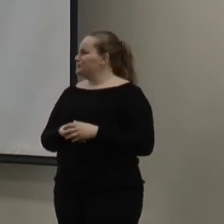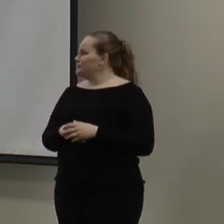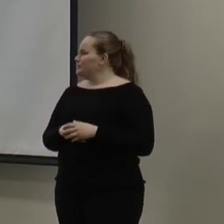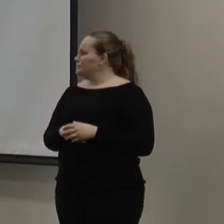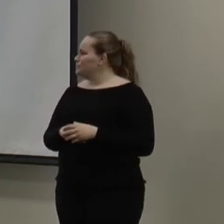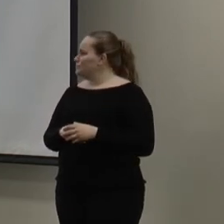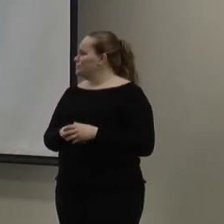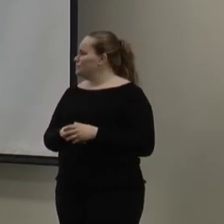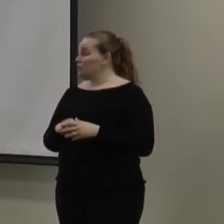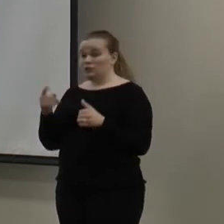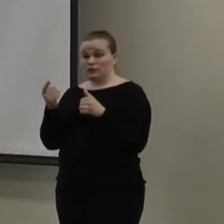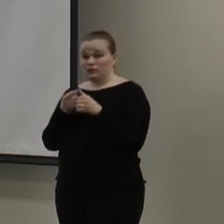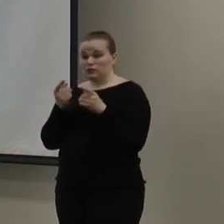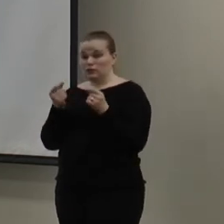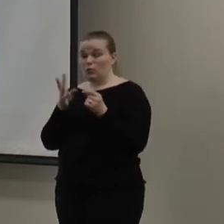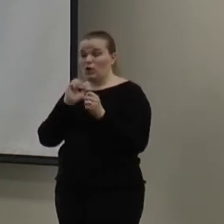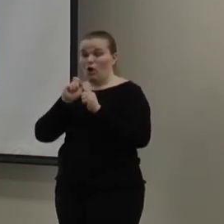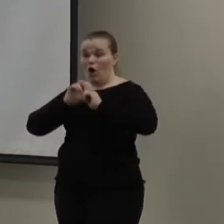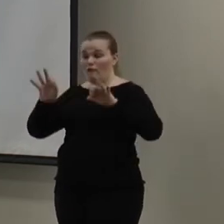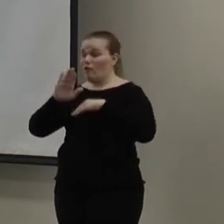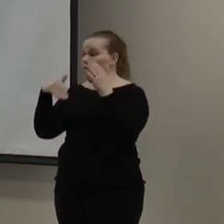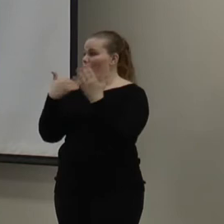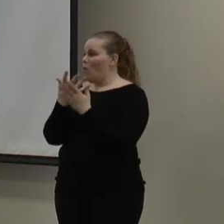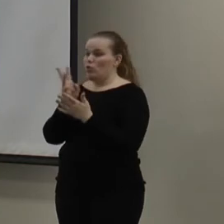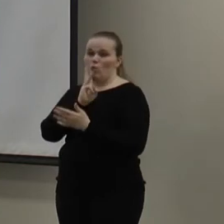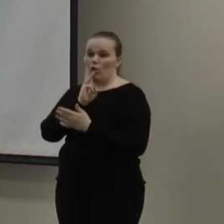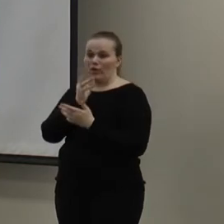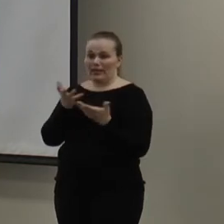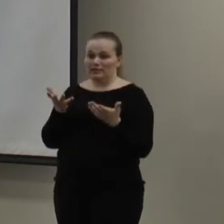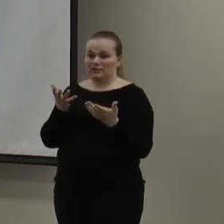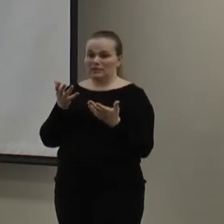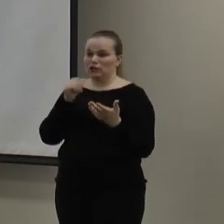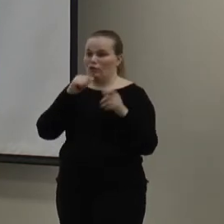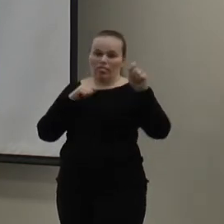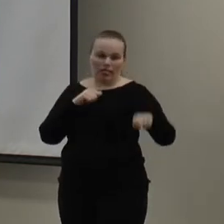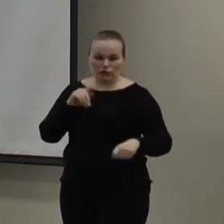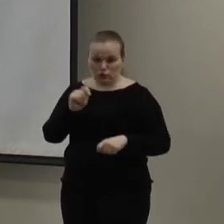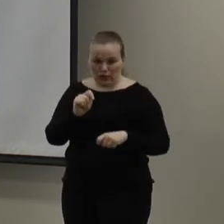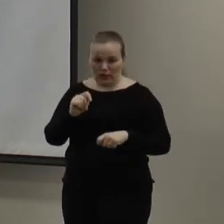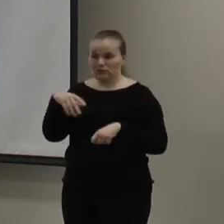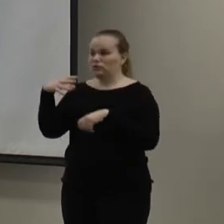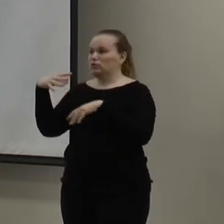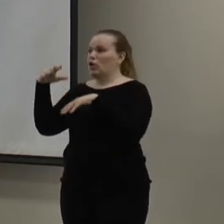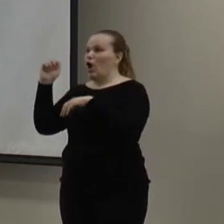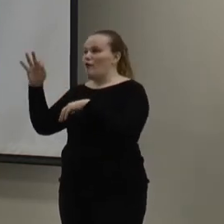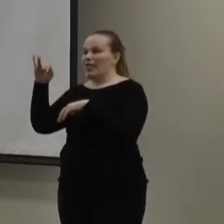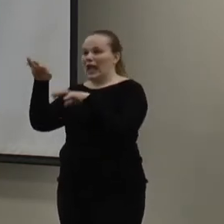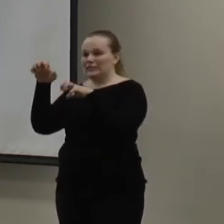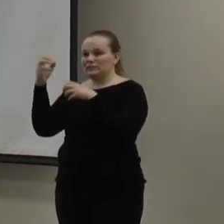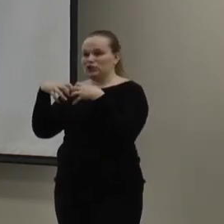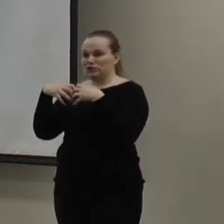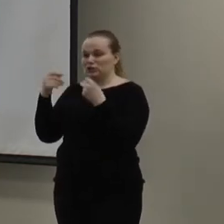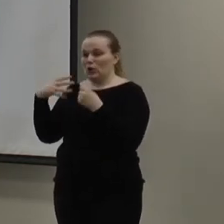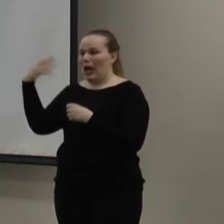So, what you can do is, basically, want to turn off all your water fixtures so you don't flush the toilet. Turn off your ice machine and go